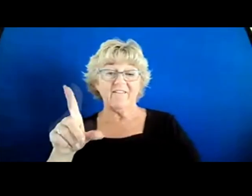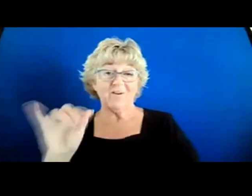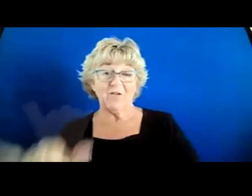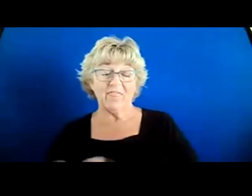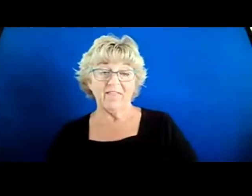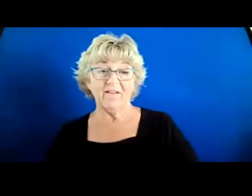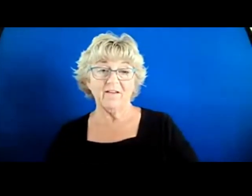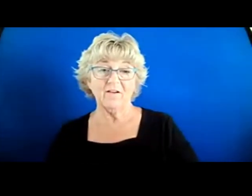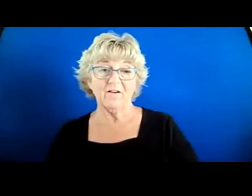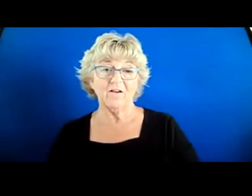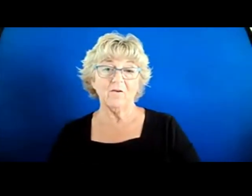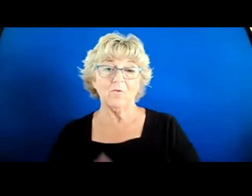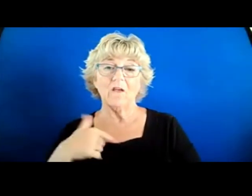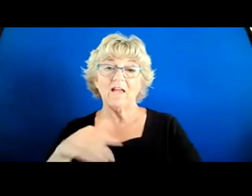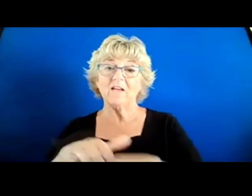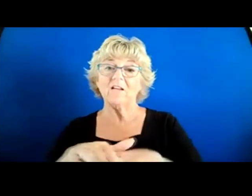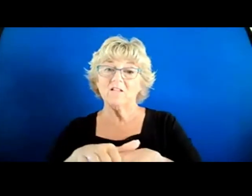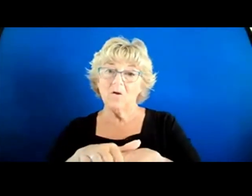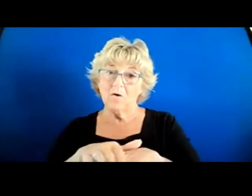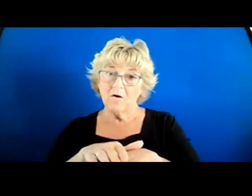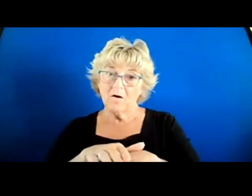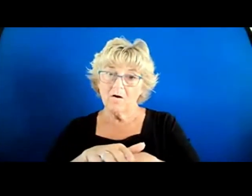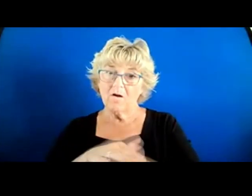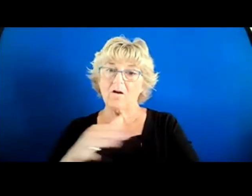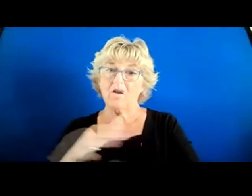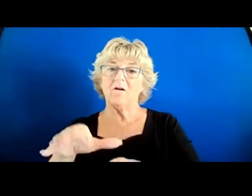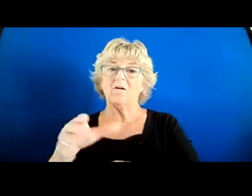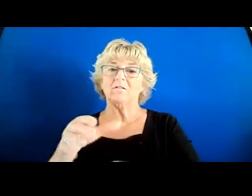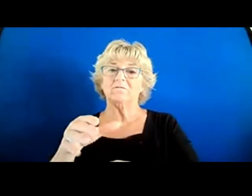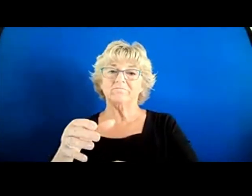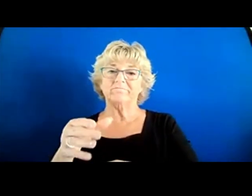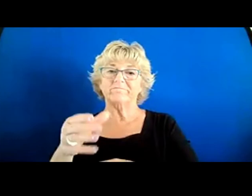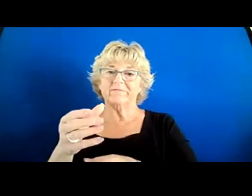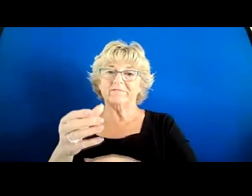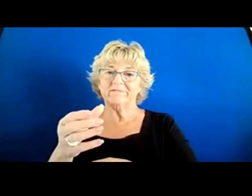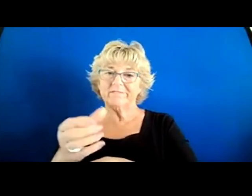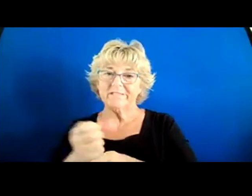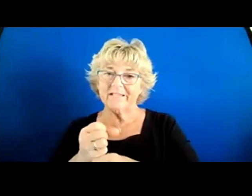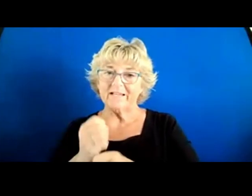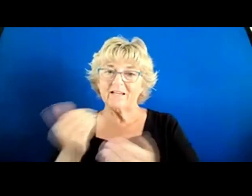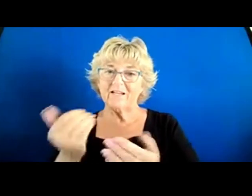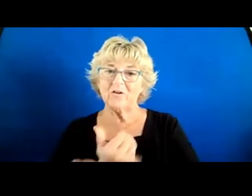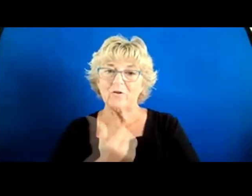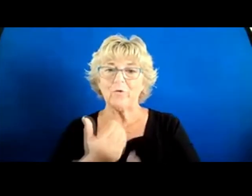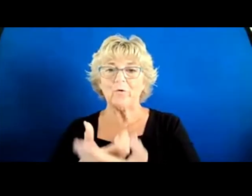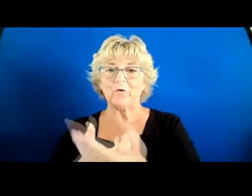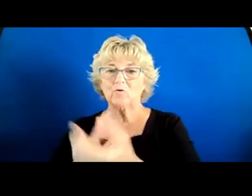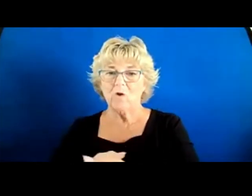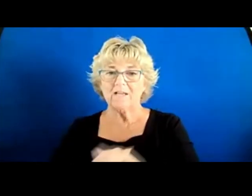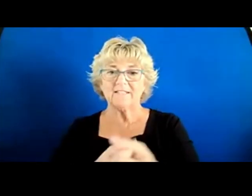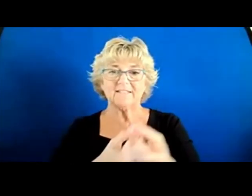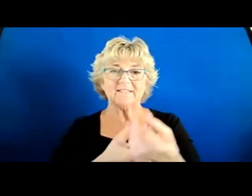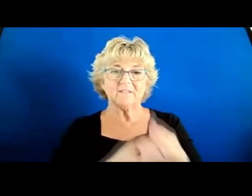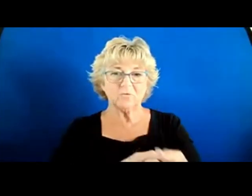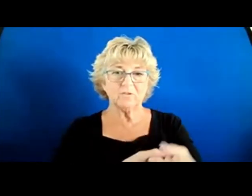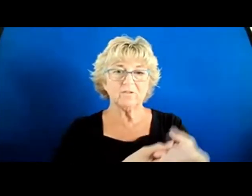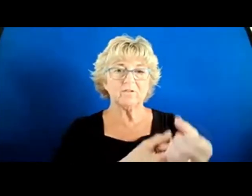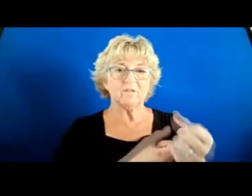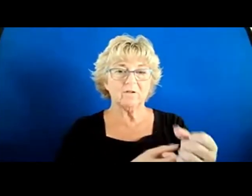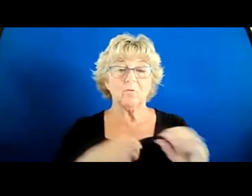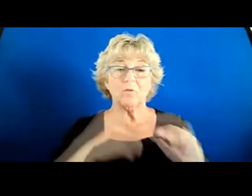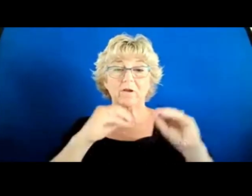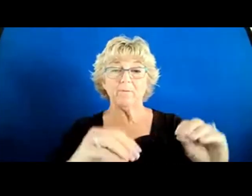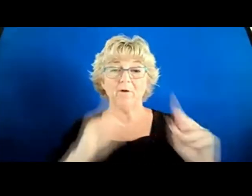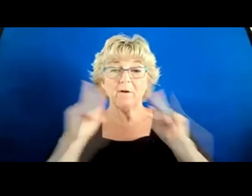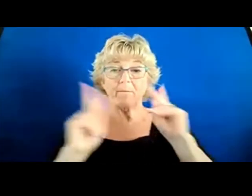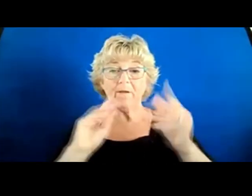is we had to slowly earn people's trust. We had to show them that it was a new state fund. And we put people first.